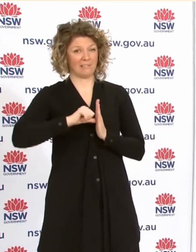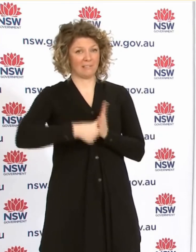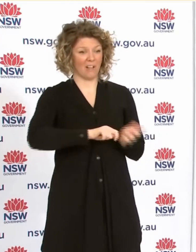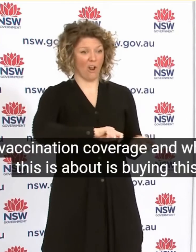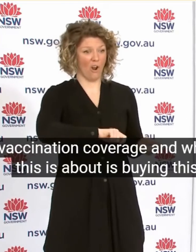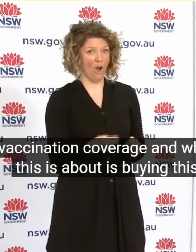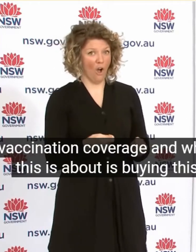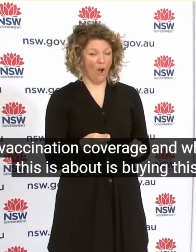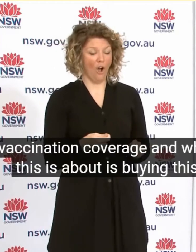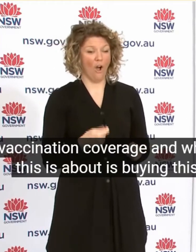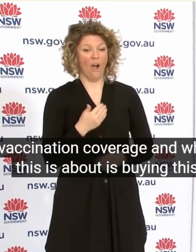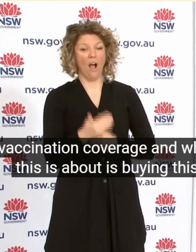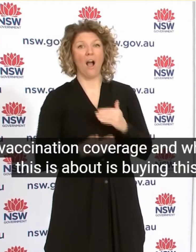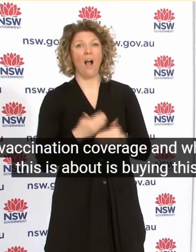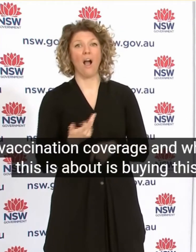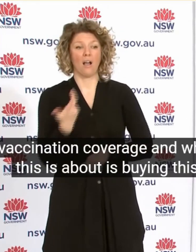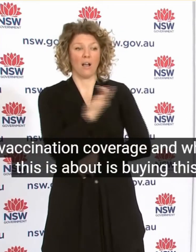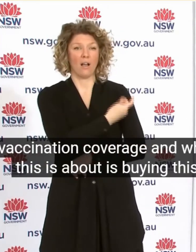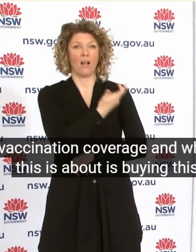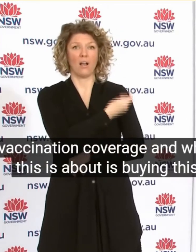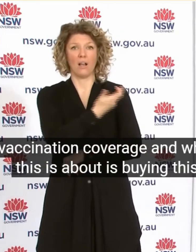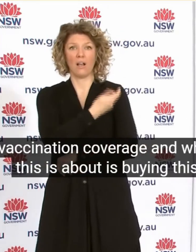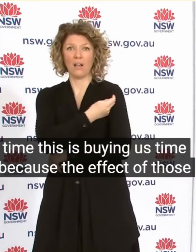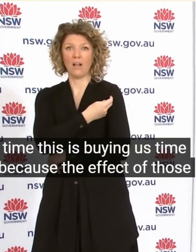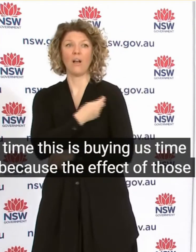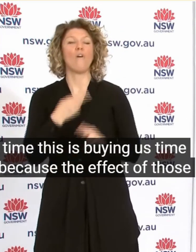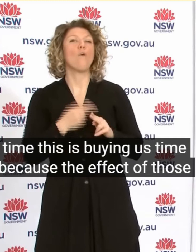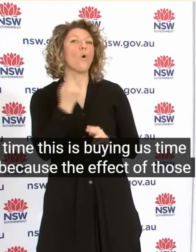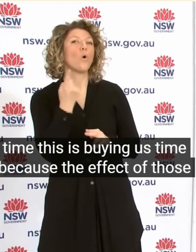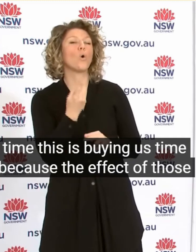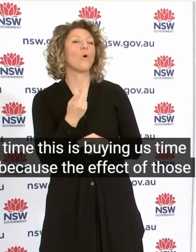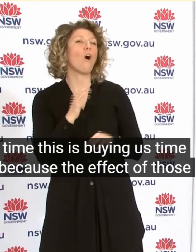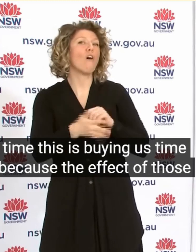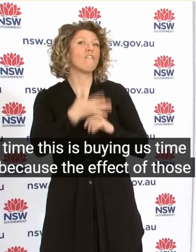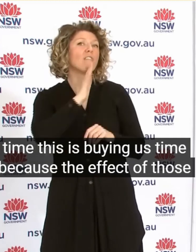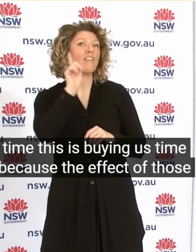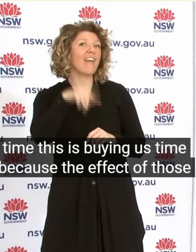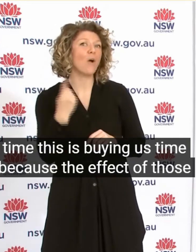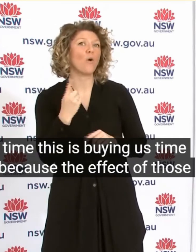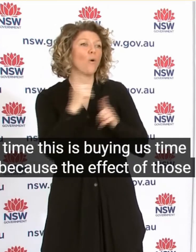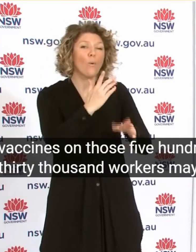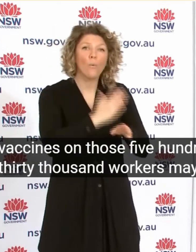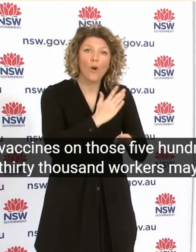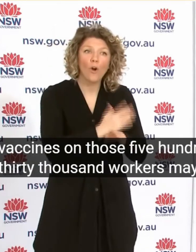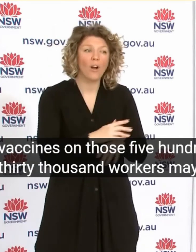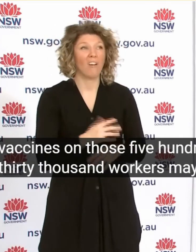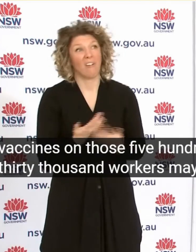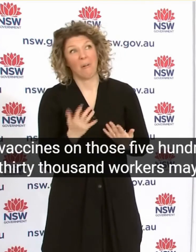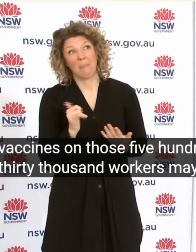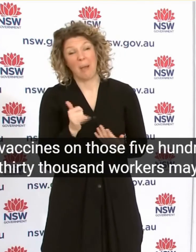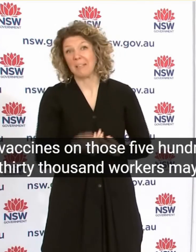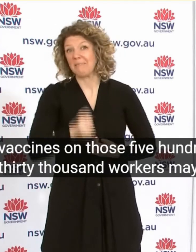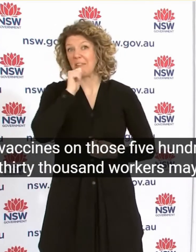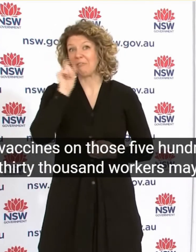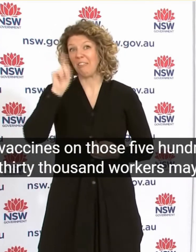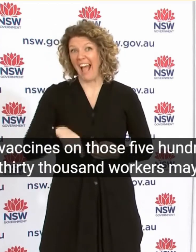Vaccines On Those 530,000 Workers Maybe Even 600,000 Workers With All The Vacc